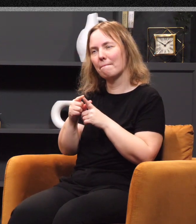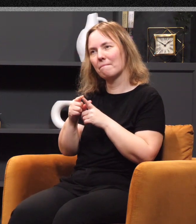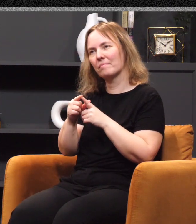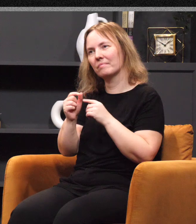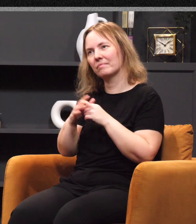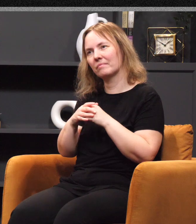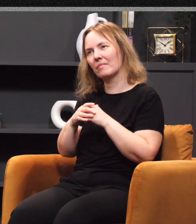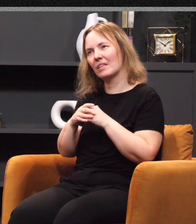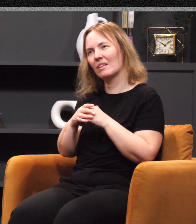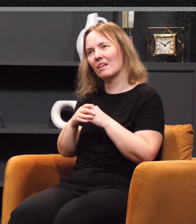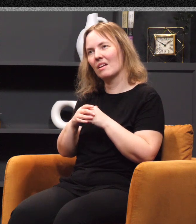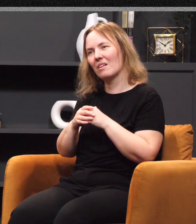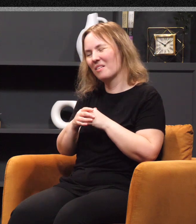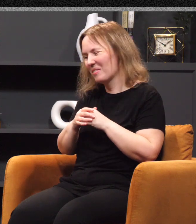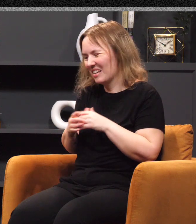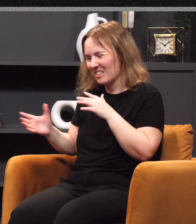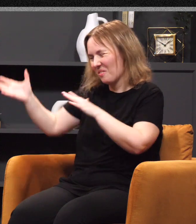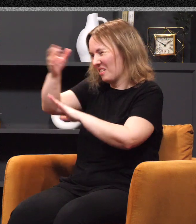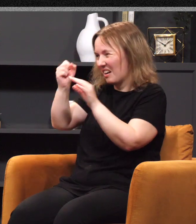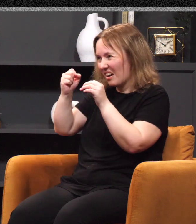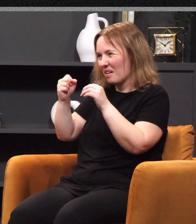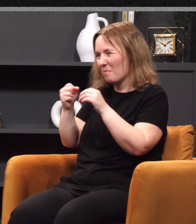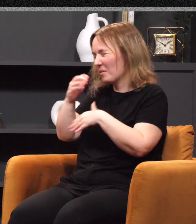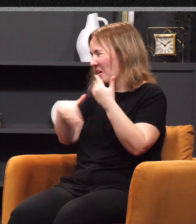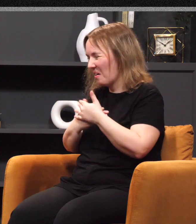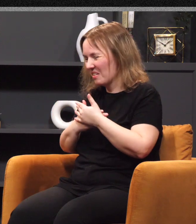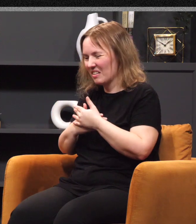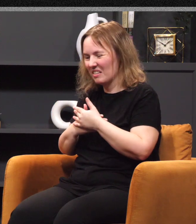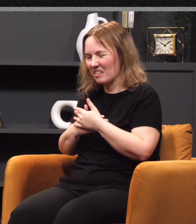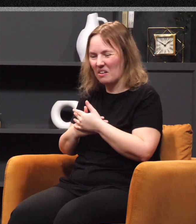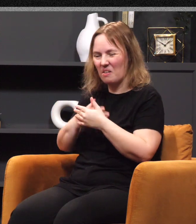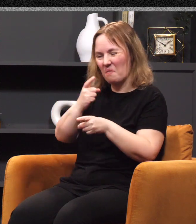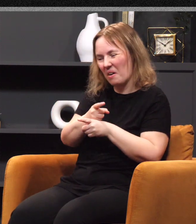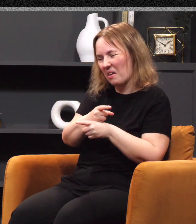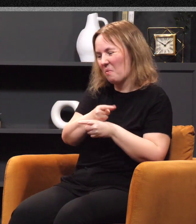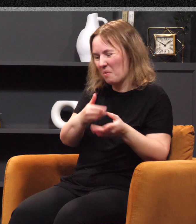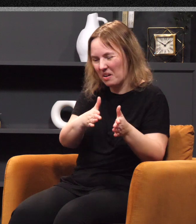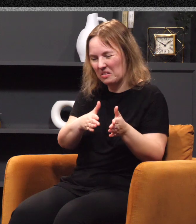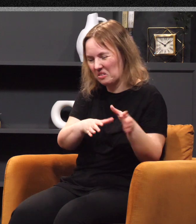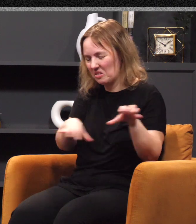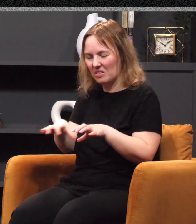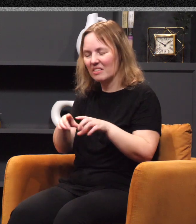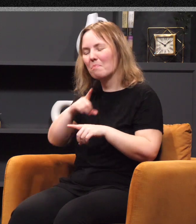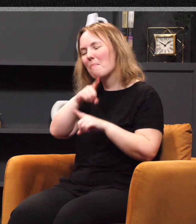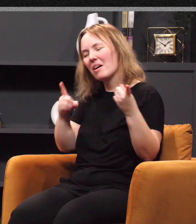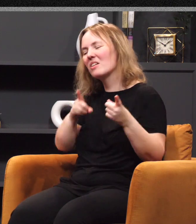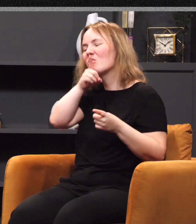Don't get me wrong. That can happen. But, you know, we can get so caught up in just the formulas. But real faith comes through testing. Real faith